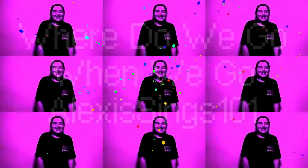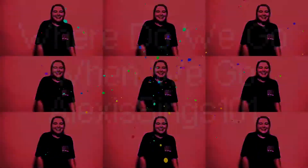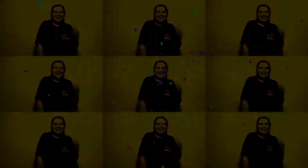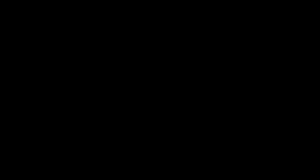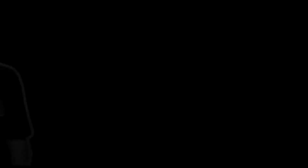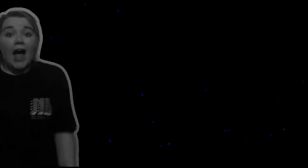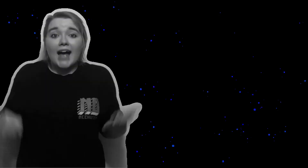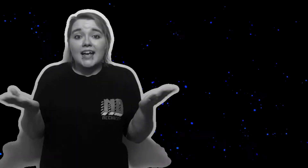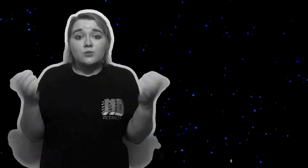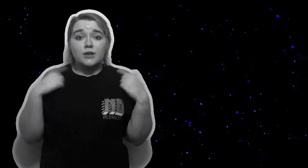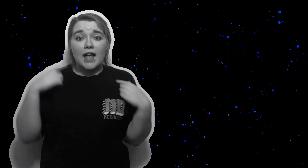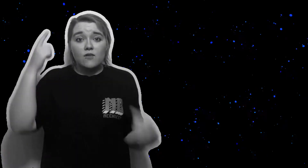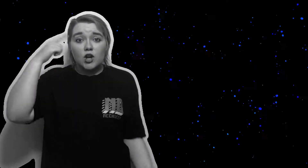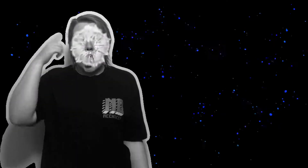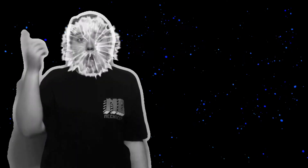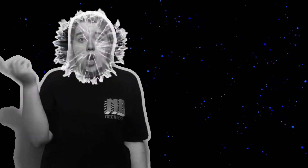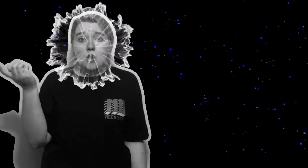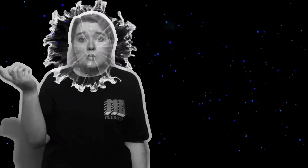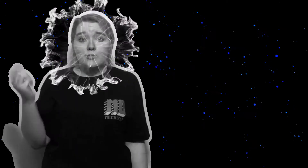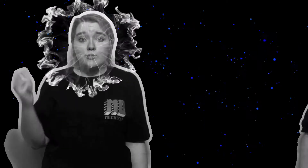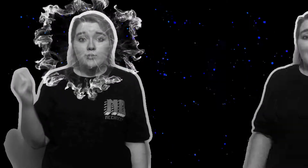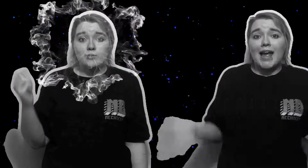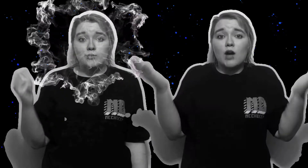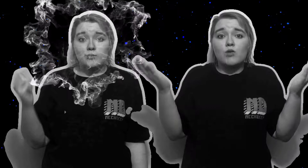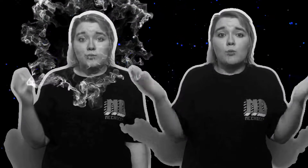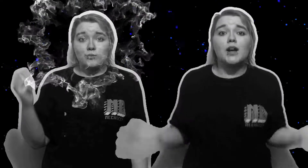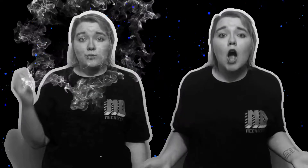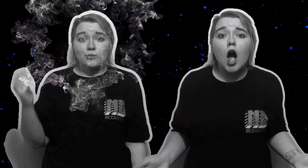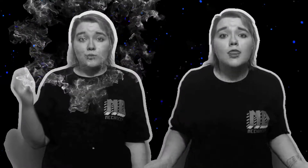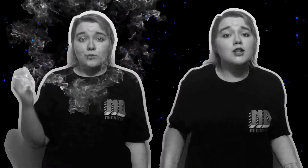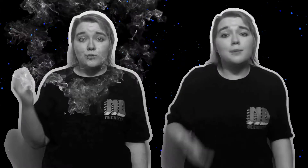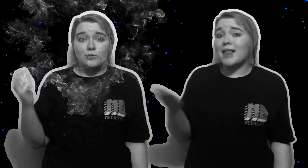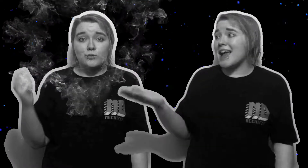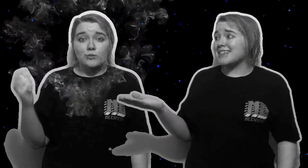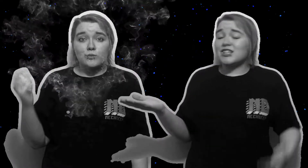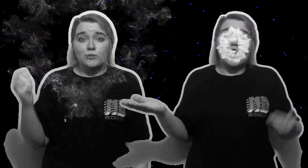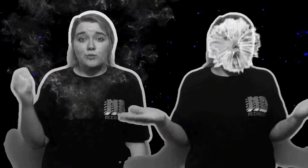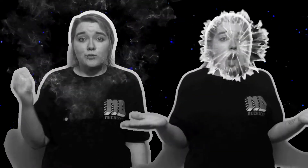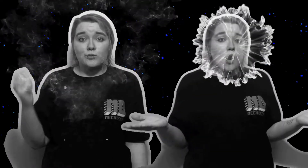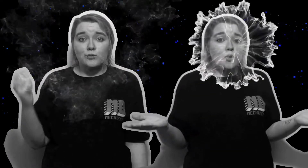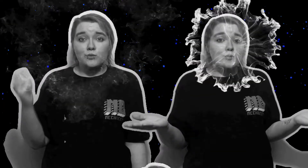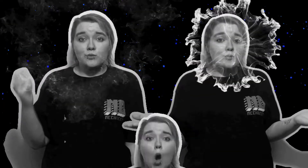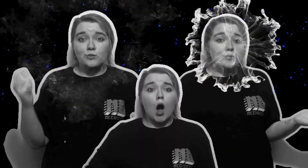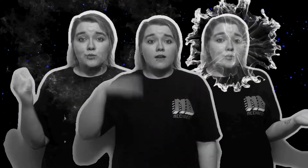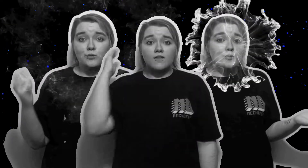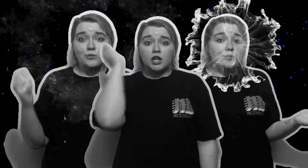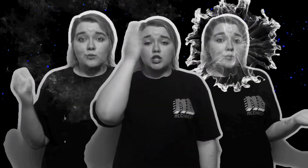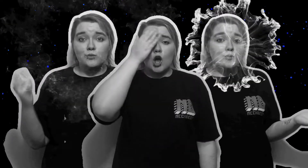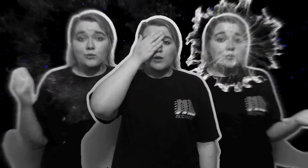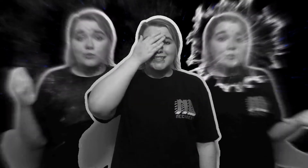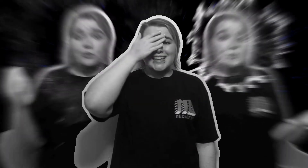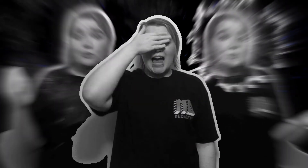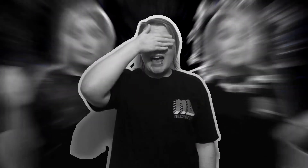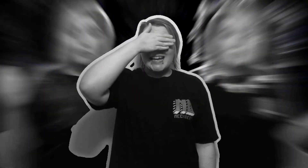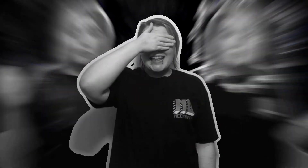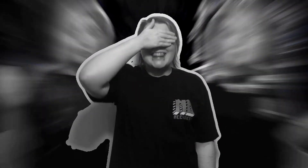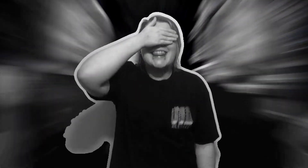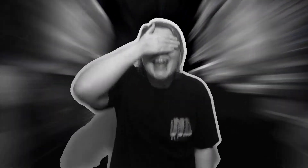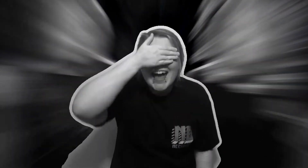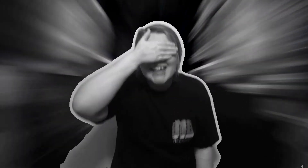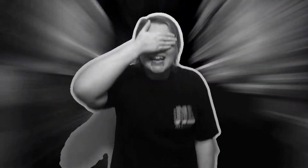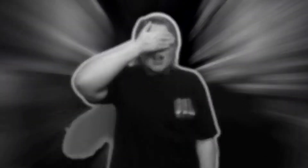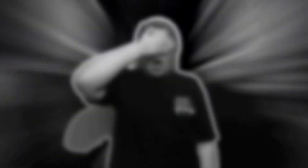I guess we'll never know If when we're gone there's a place to go Or if we don't see